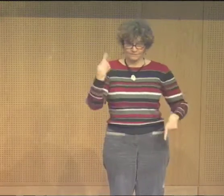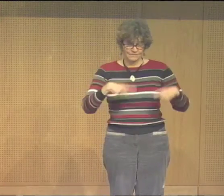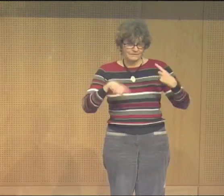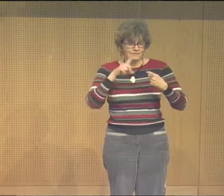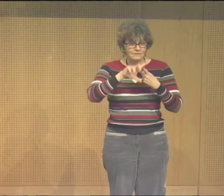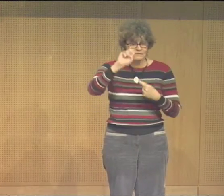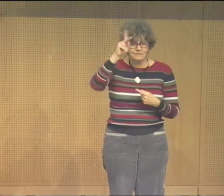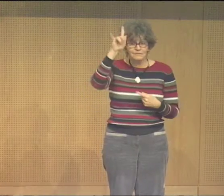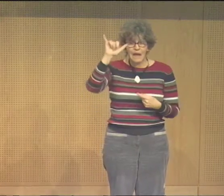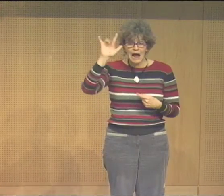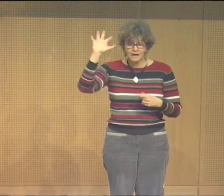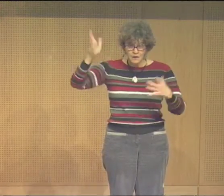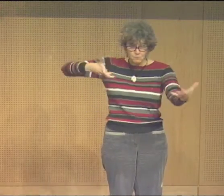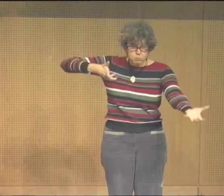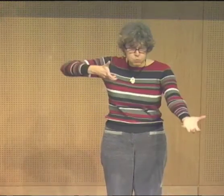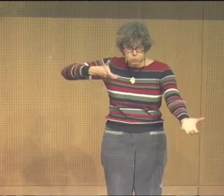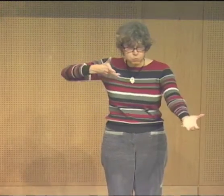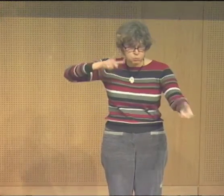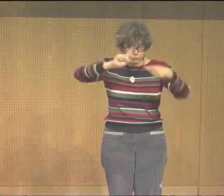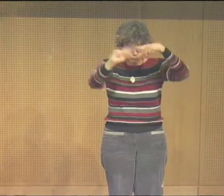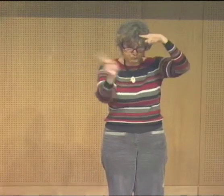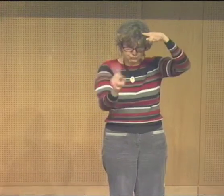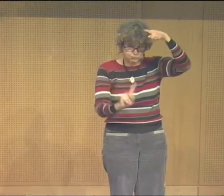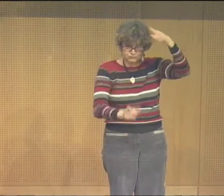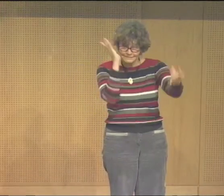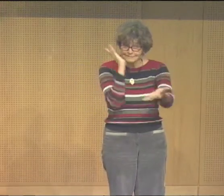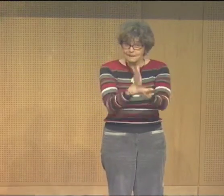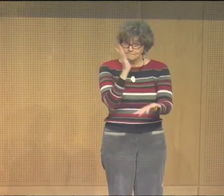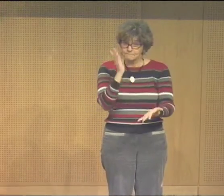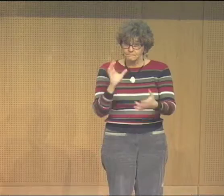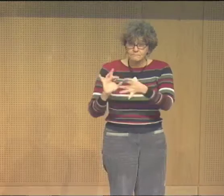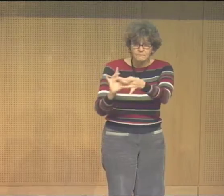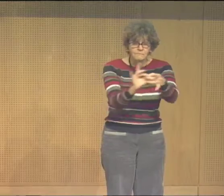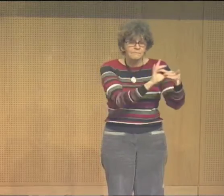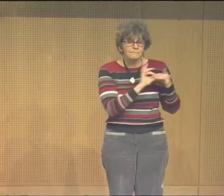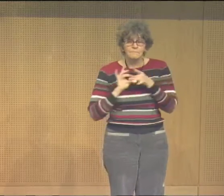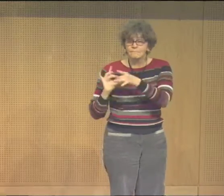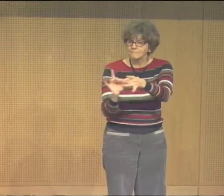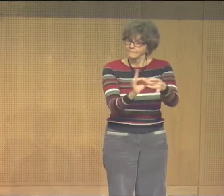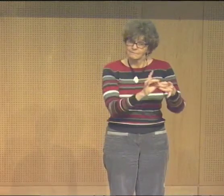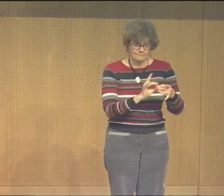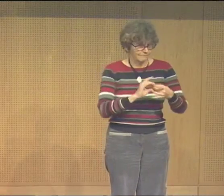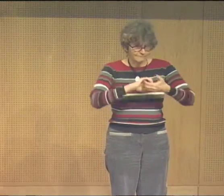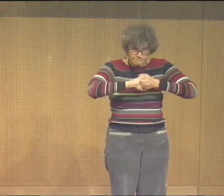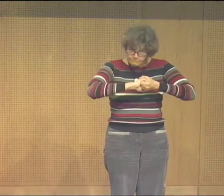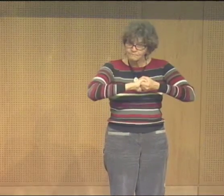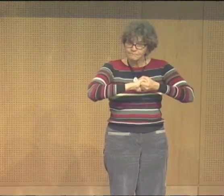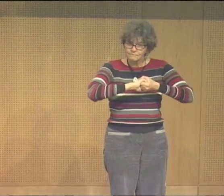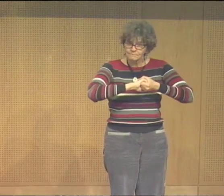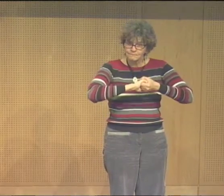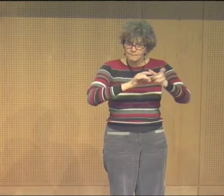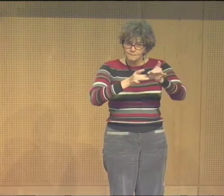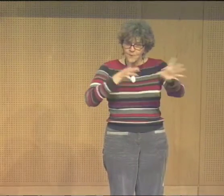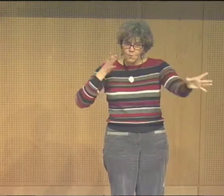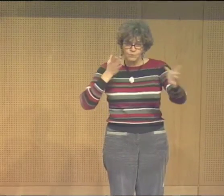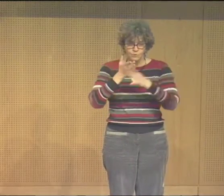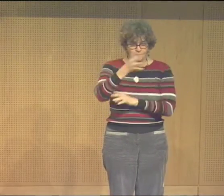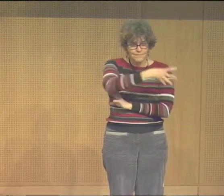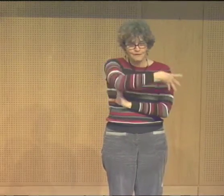do the story of the rainbow, to show the rainbow, which is recognition of diversity. In